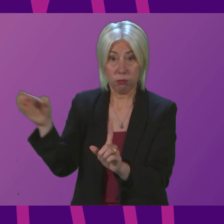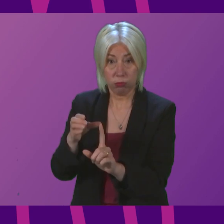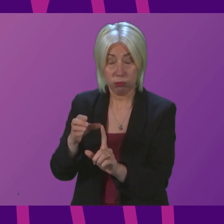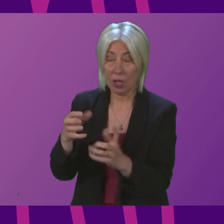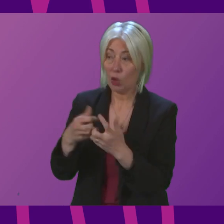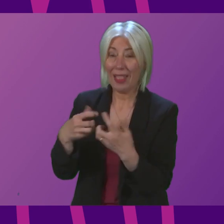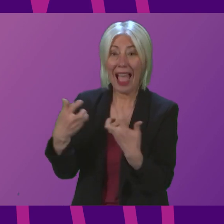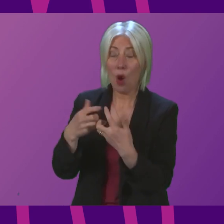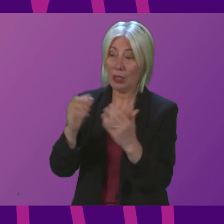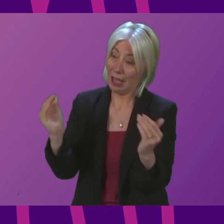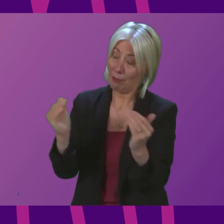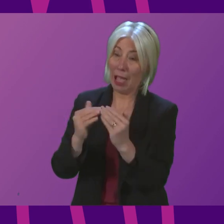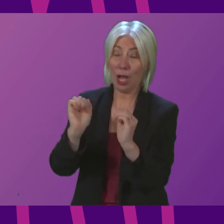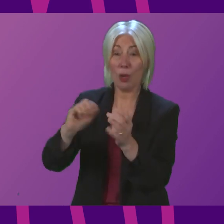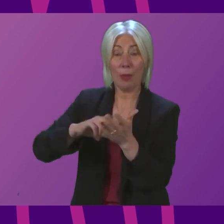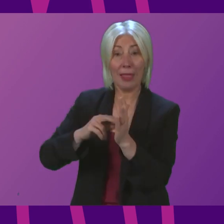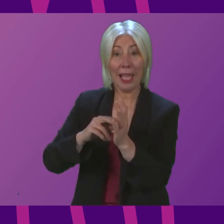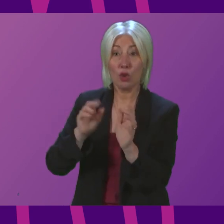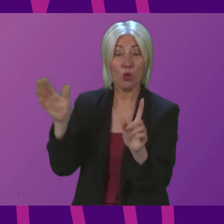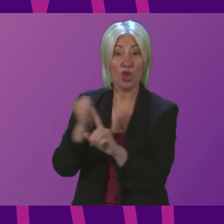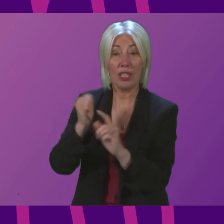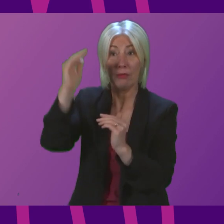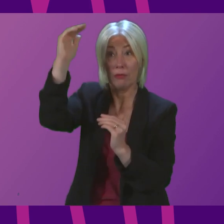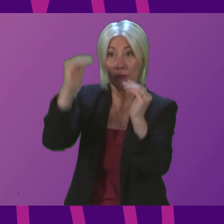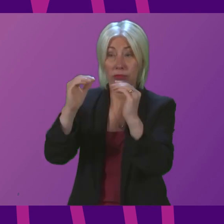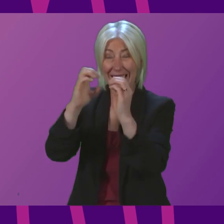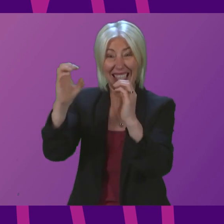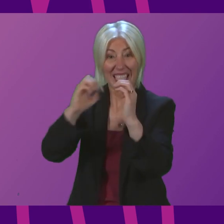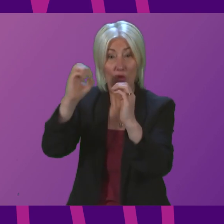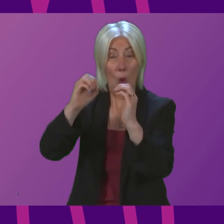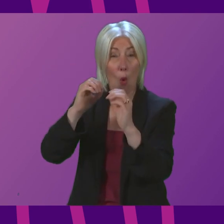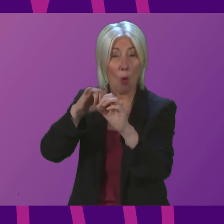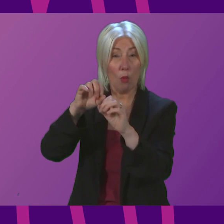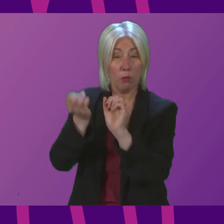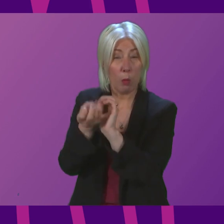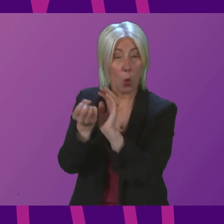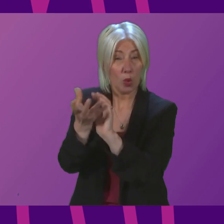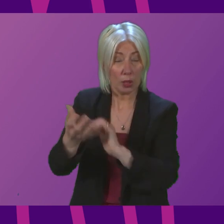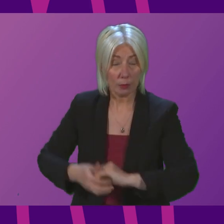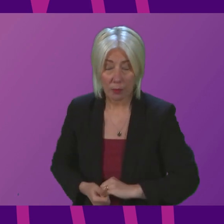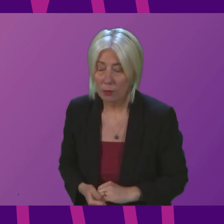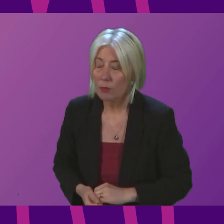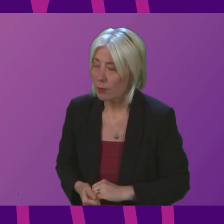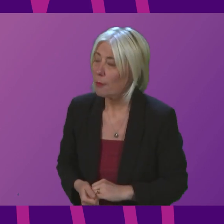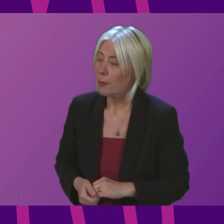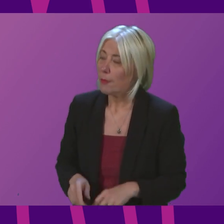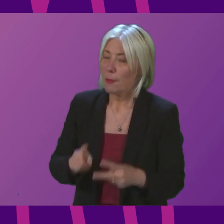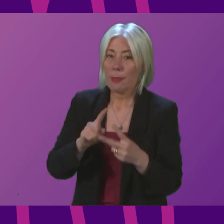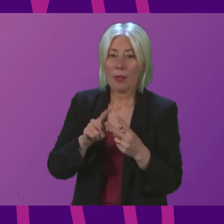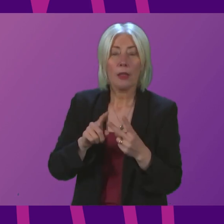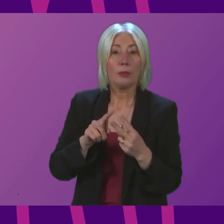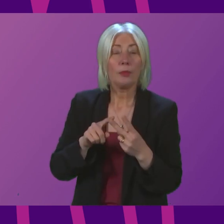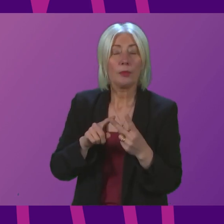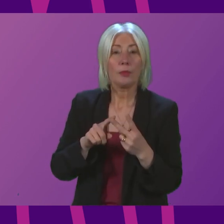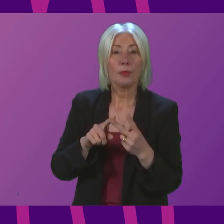into her plans to reach net-zero? Deputy First Minister. There are two points I would make there. The first is